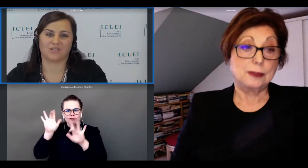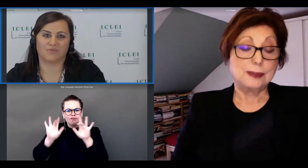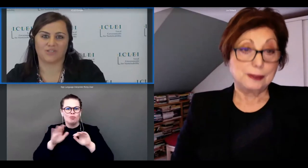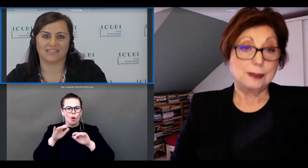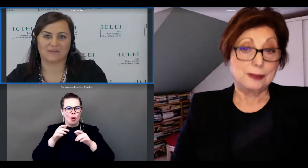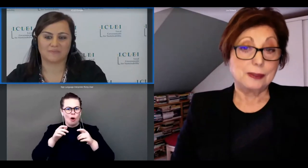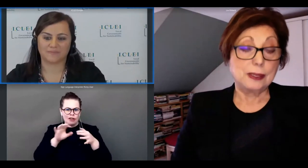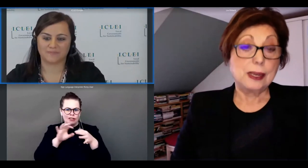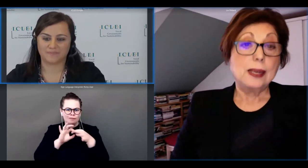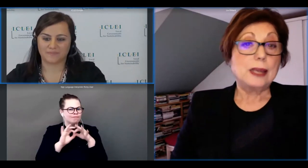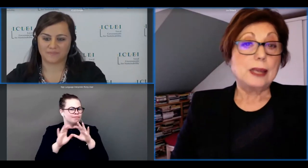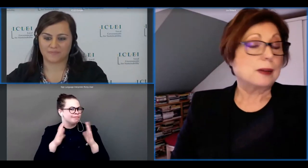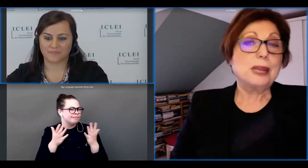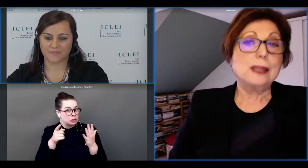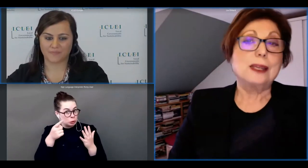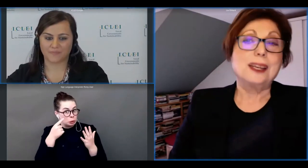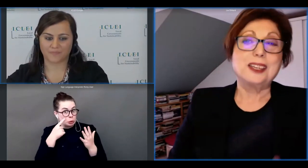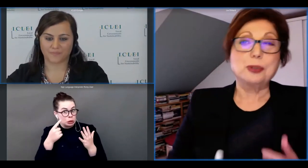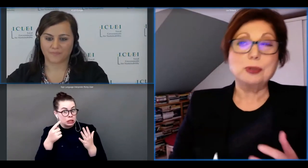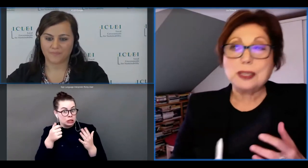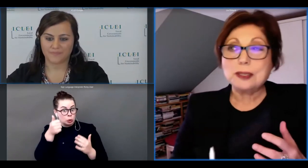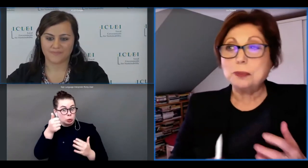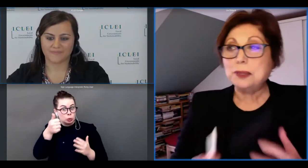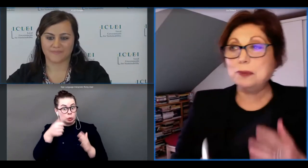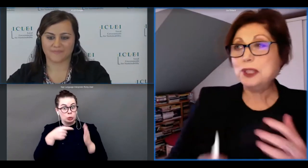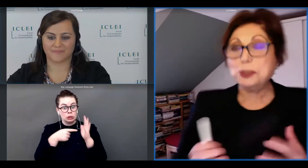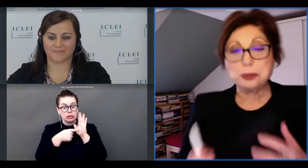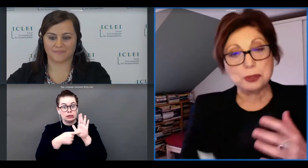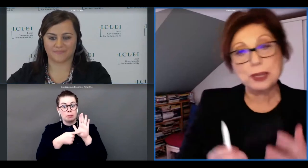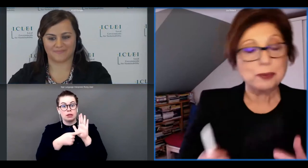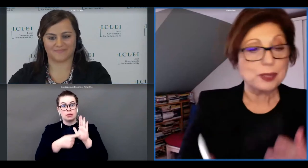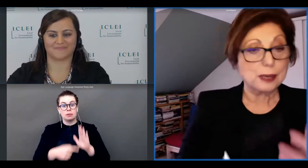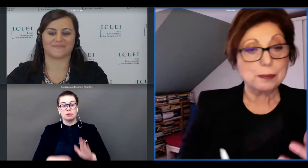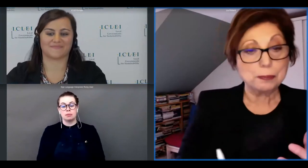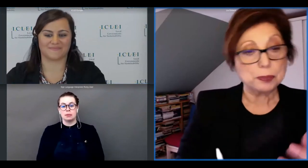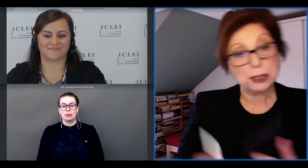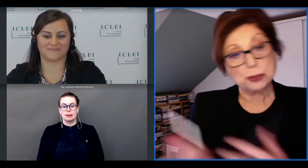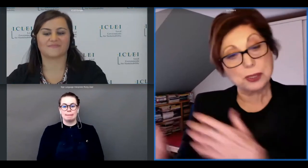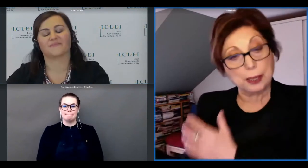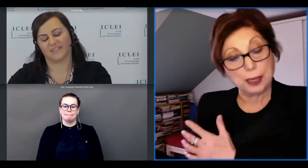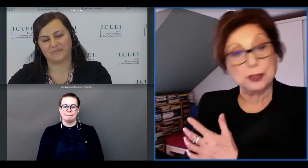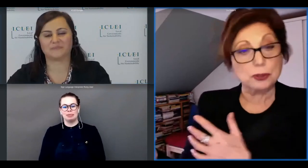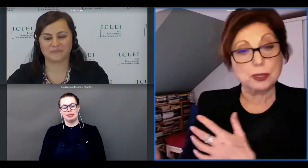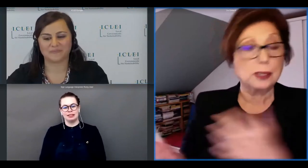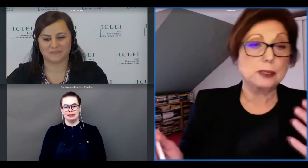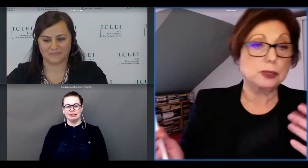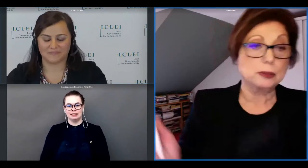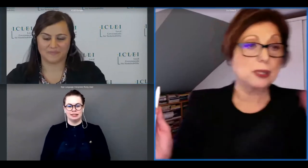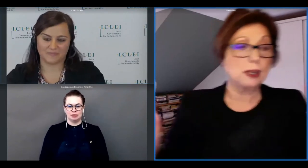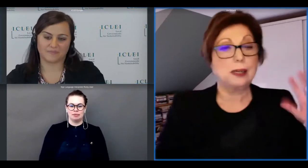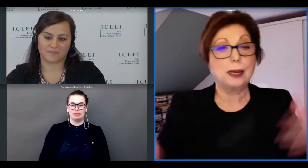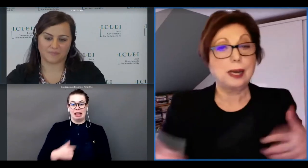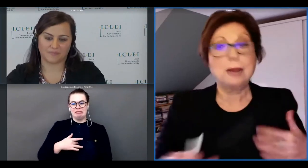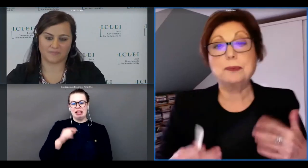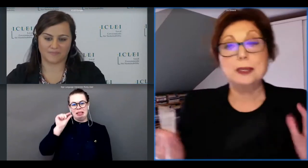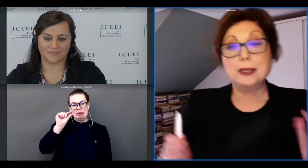-creation process yes i mean it's always a little bit in videos to give examples because then other organizations feel